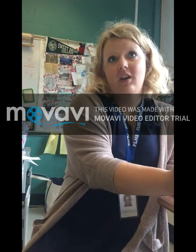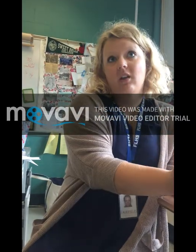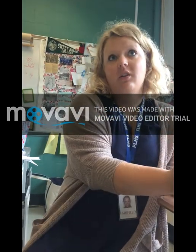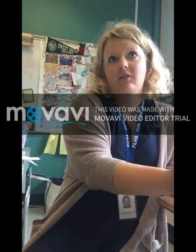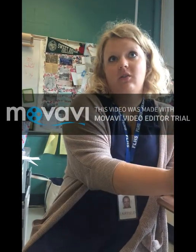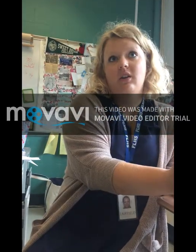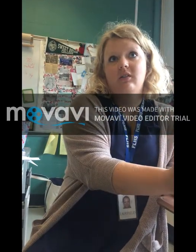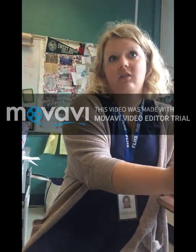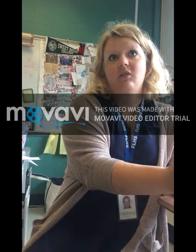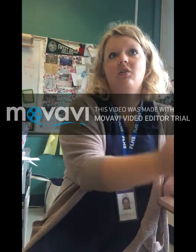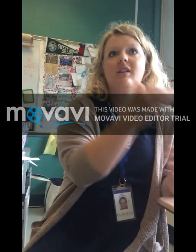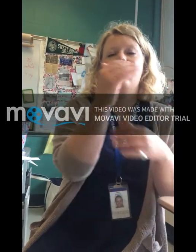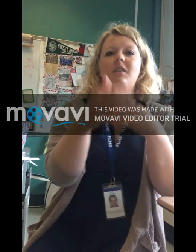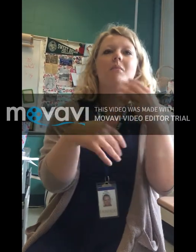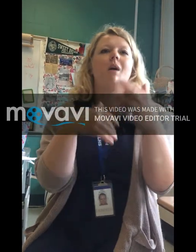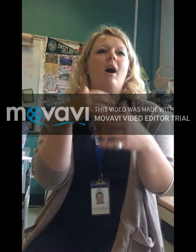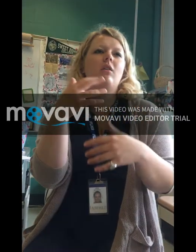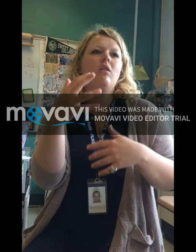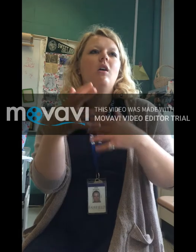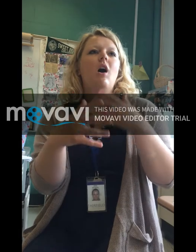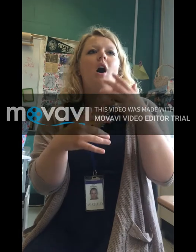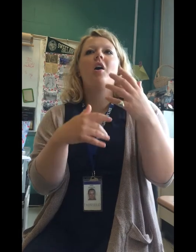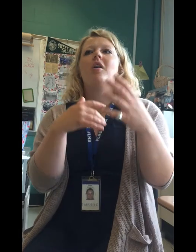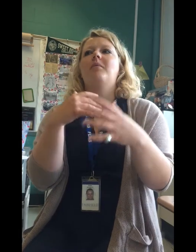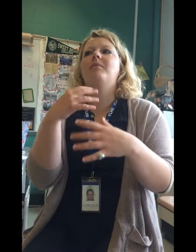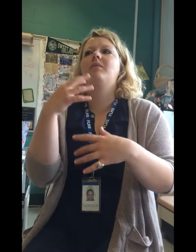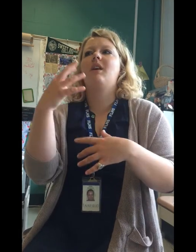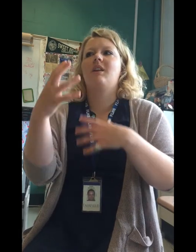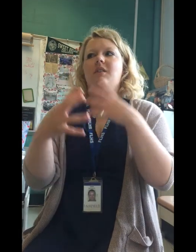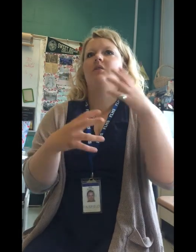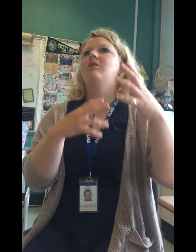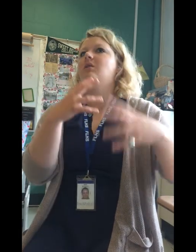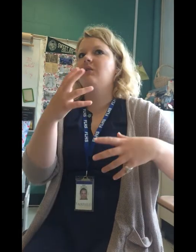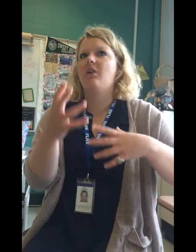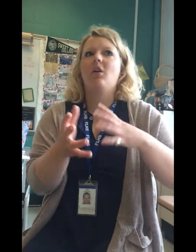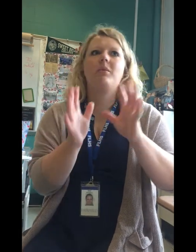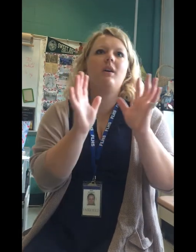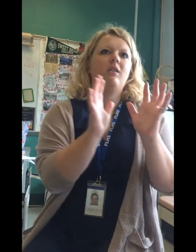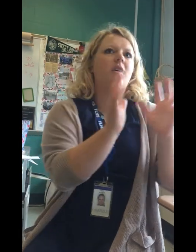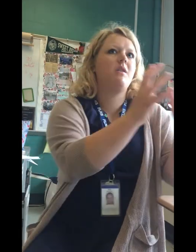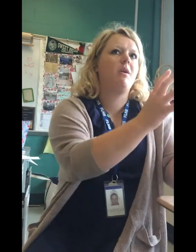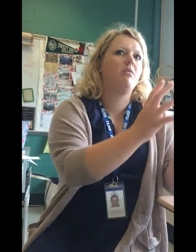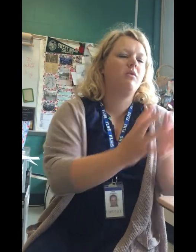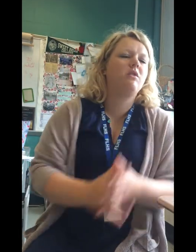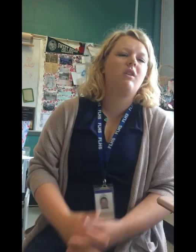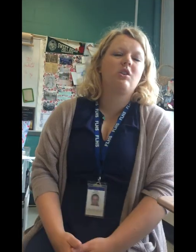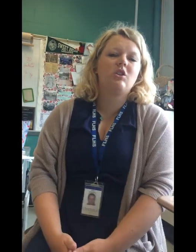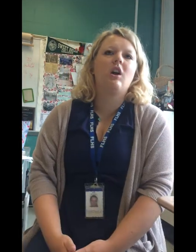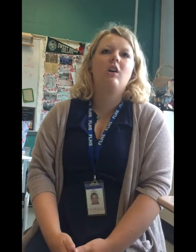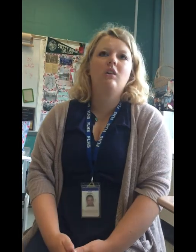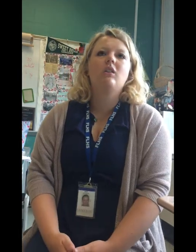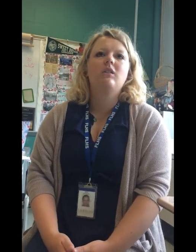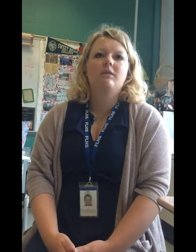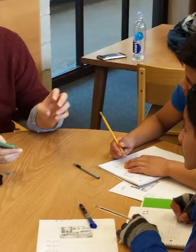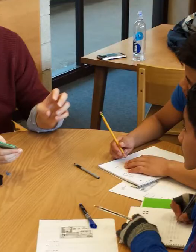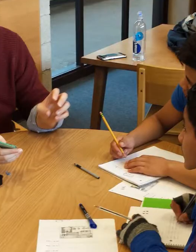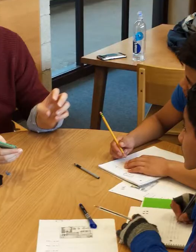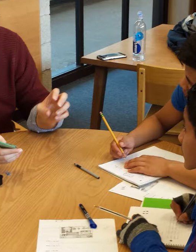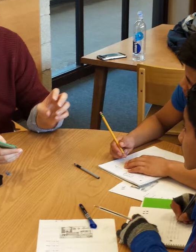ELL students. So, that's kind of the model that I think they're still developing that they might move to next year. According